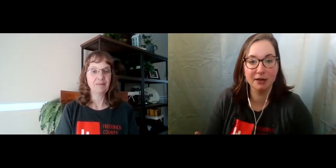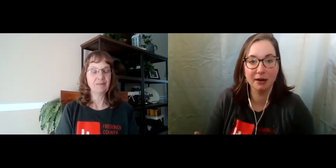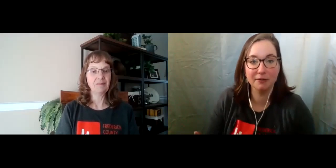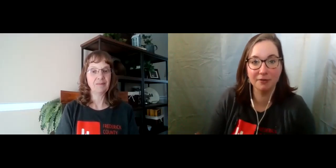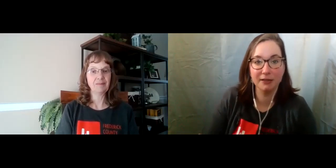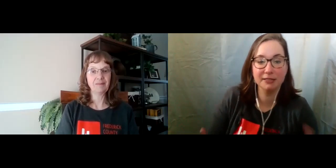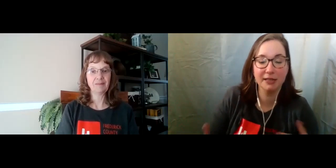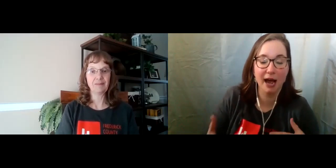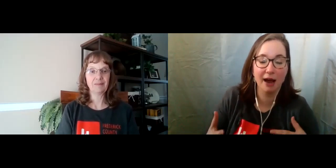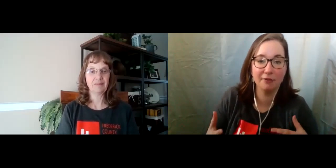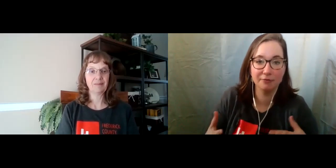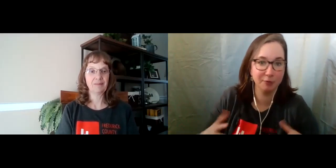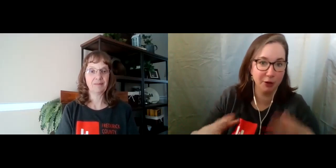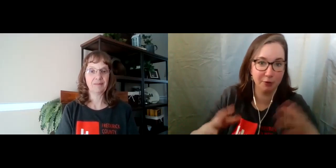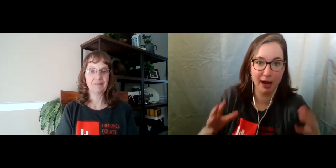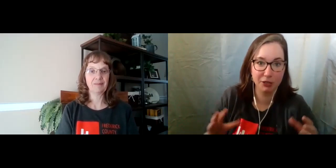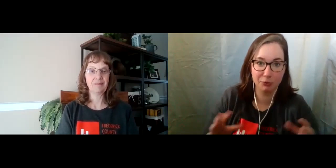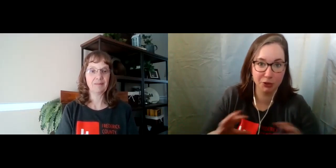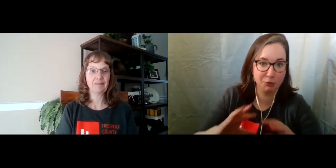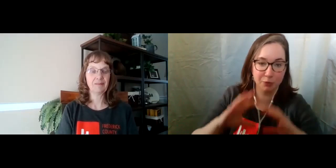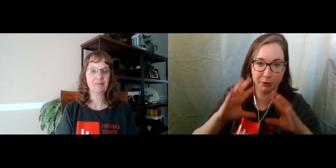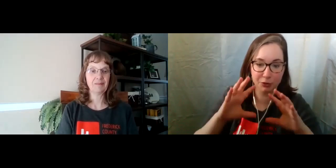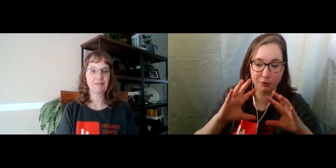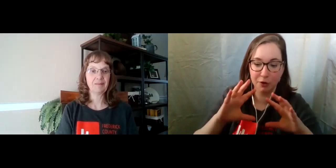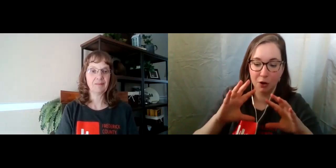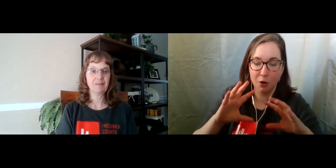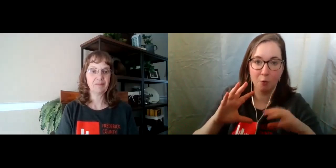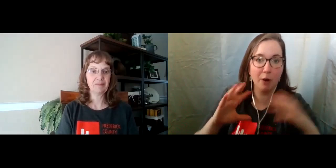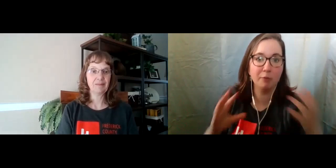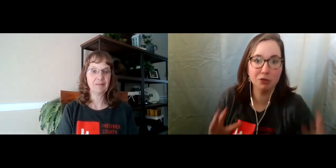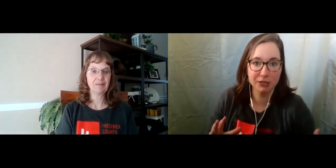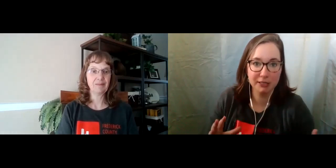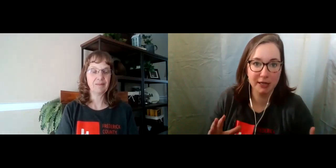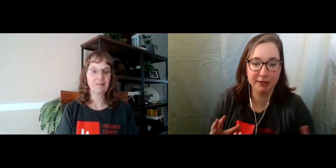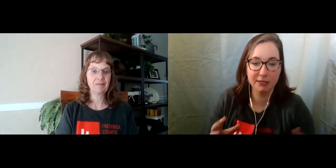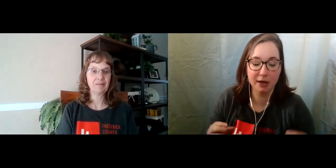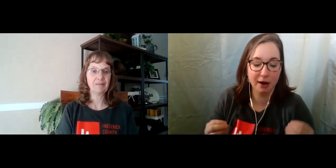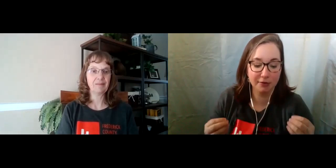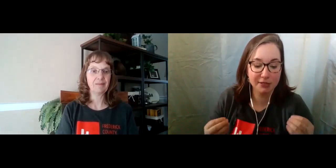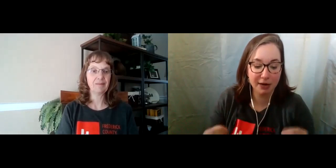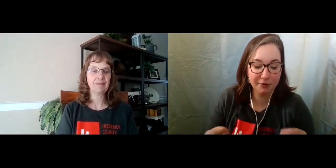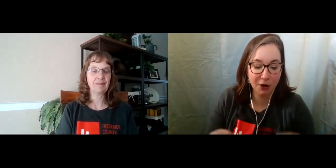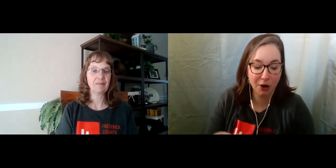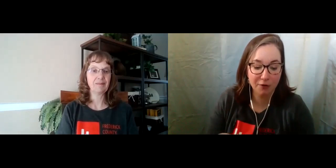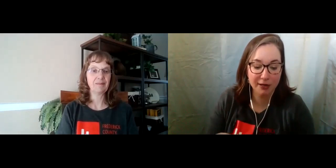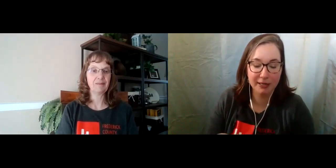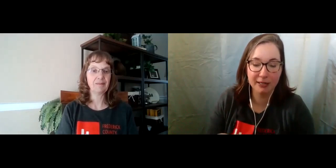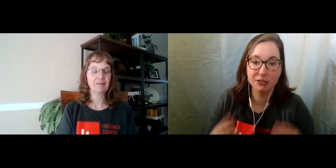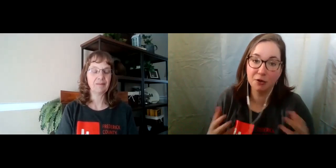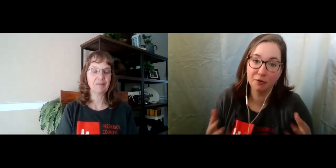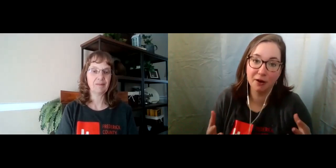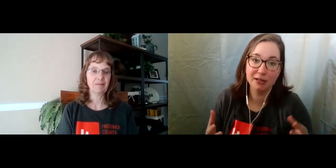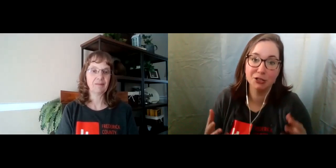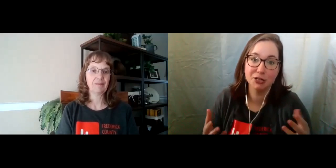friends, have, you know, actual just sort of one motion signs. The sign for COVID so far is just